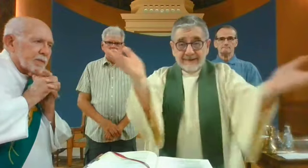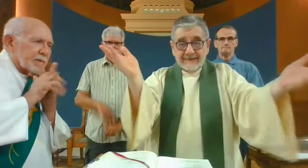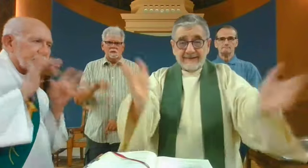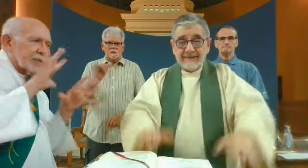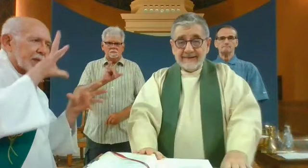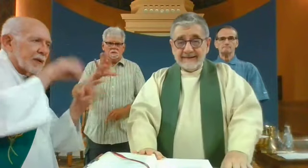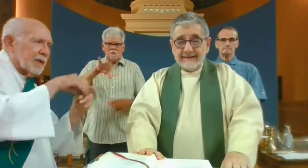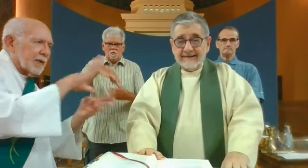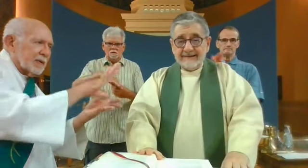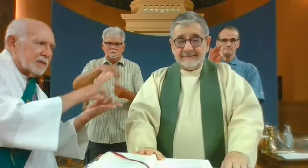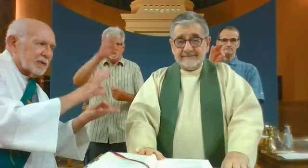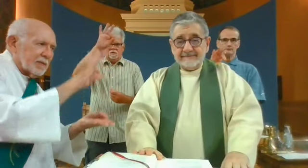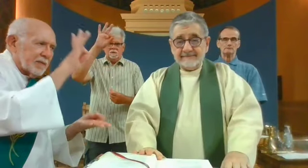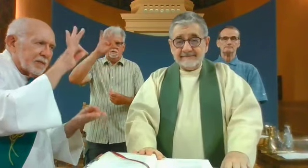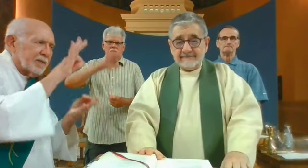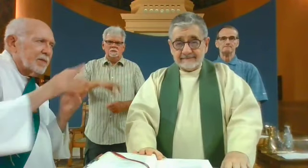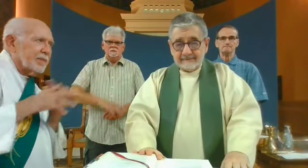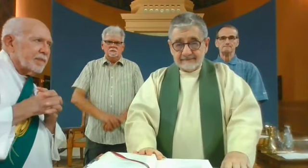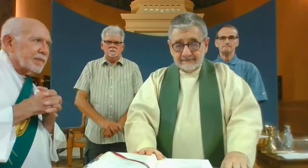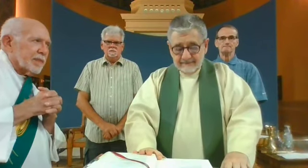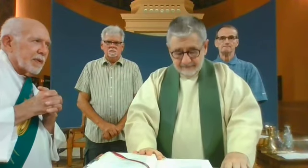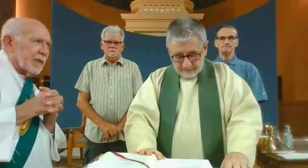Lord be with you, and with your spirit.